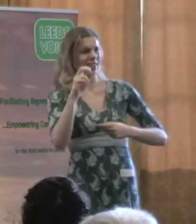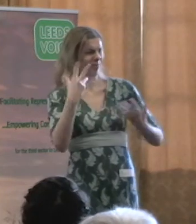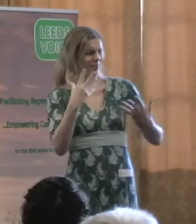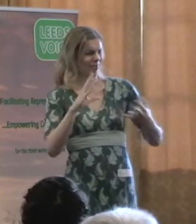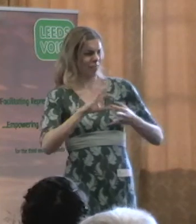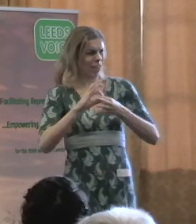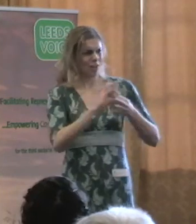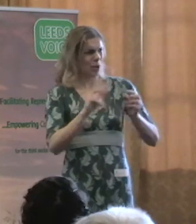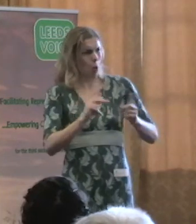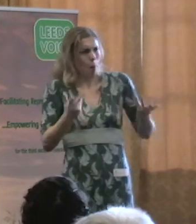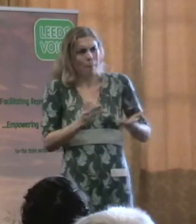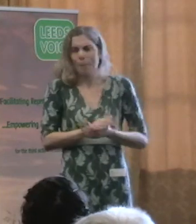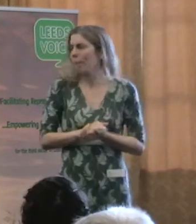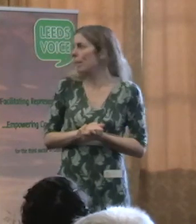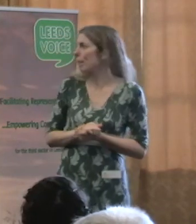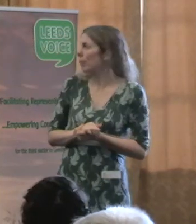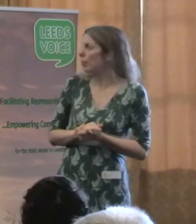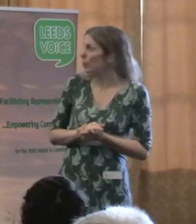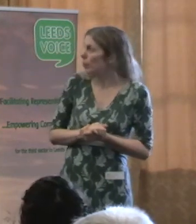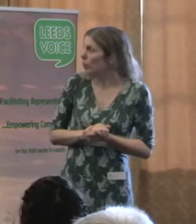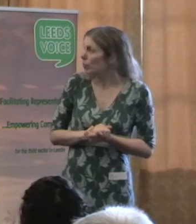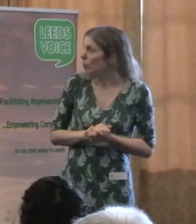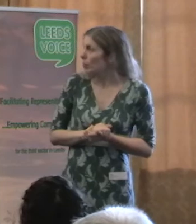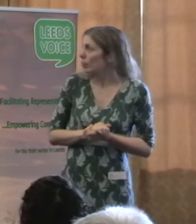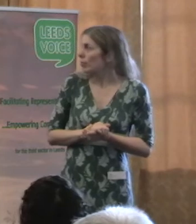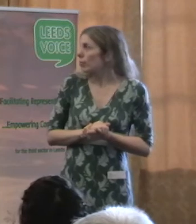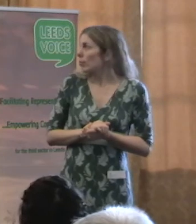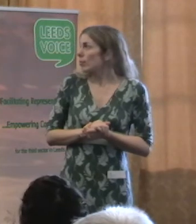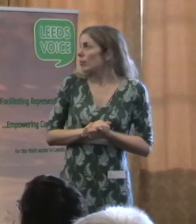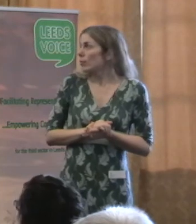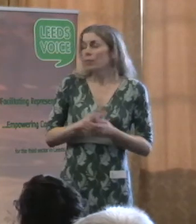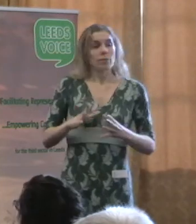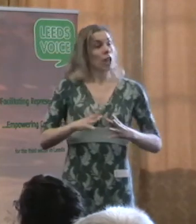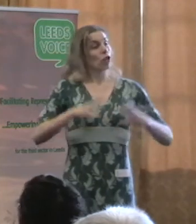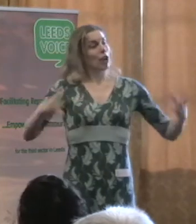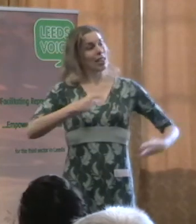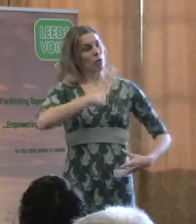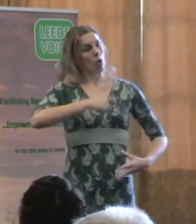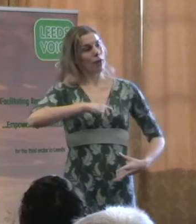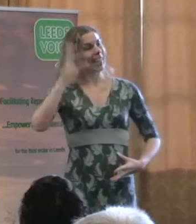just now go on to a little bit more about the enhanced role of the local authority.